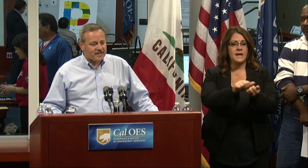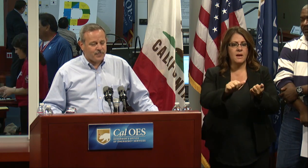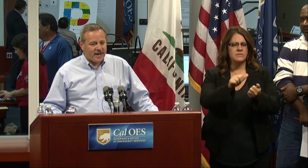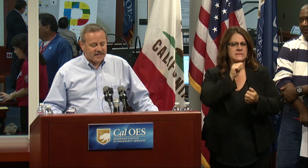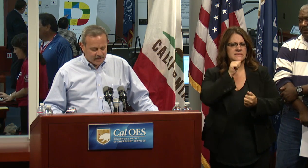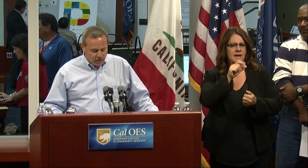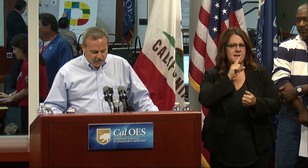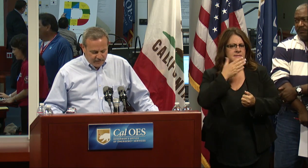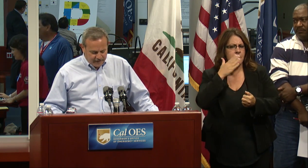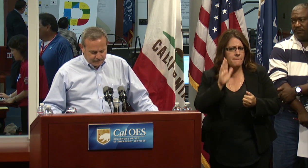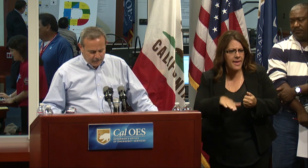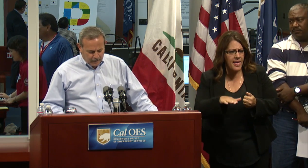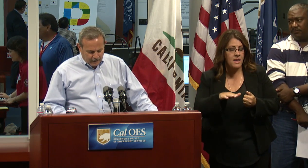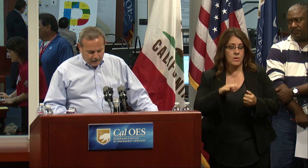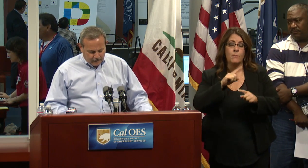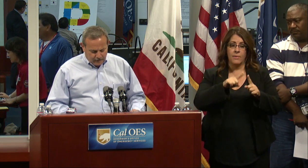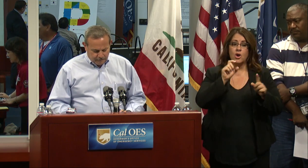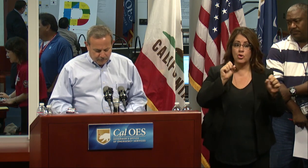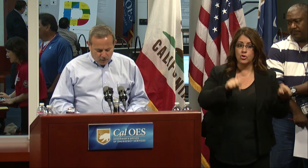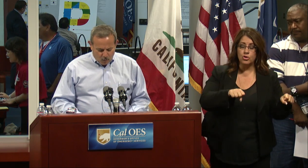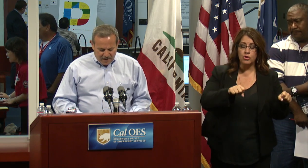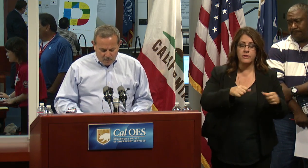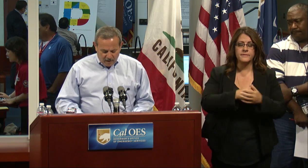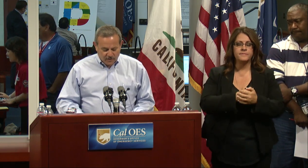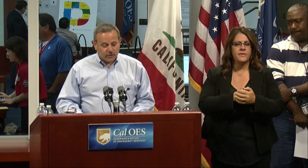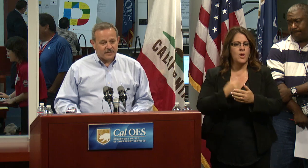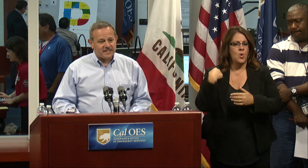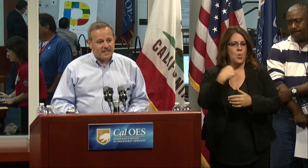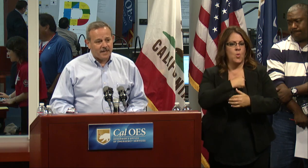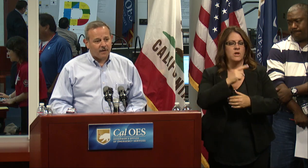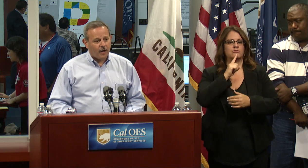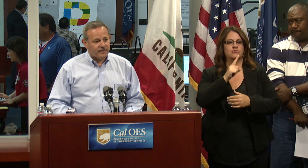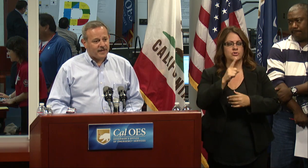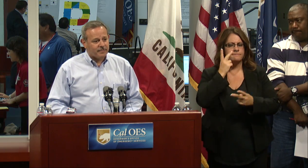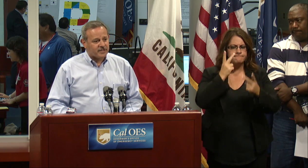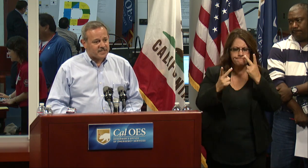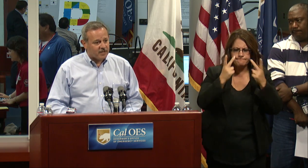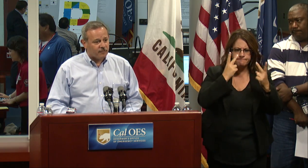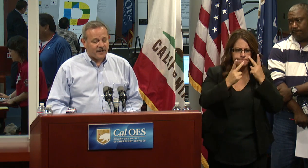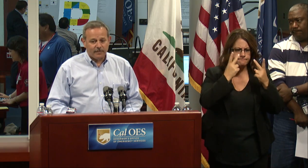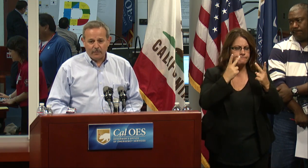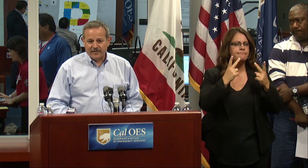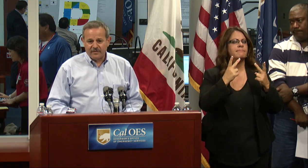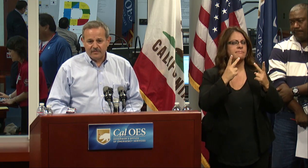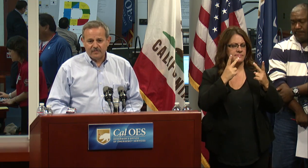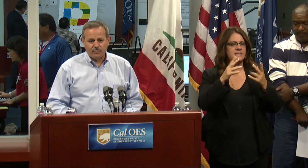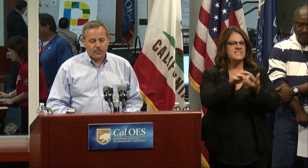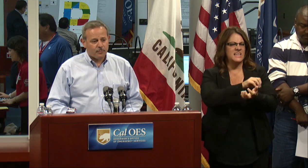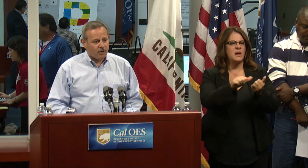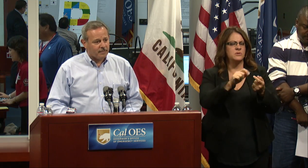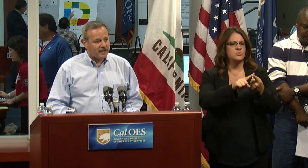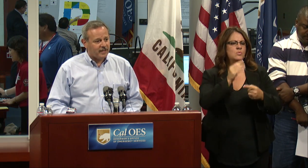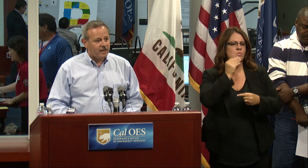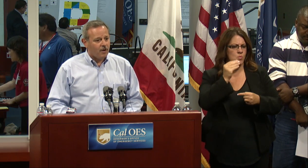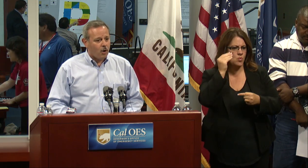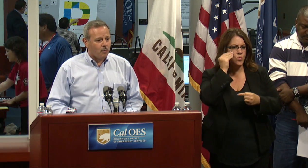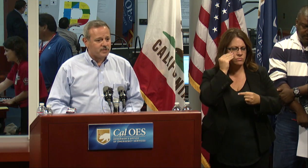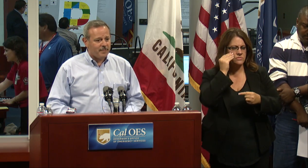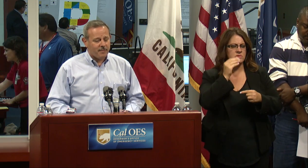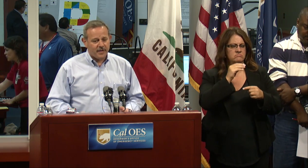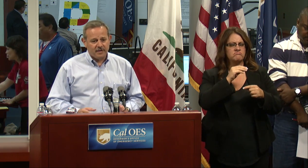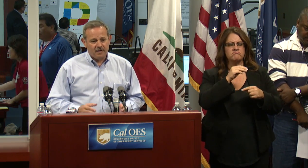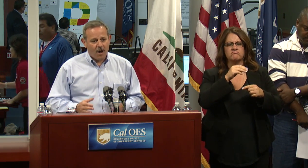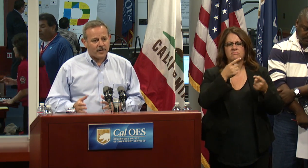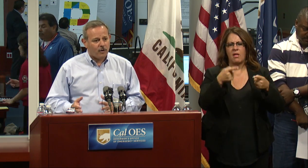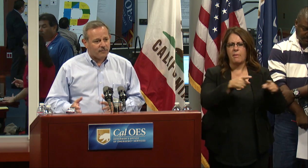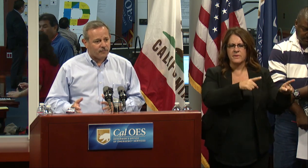not as bad as it could have been. We are certainly seeing a lot of damage to single-family residences, predominantly homes